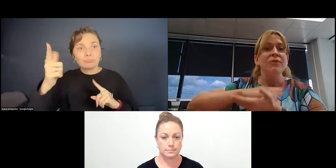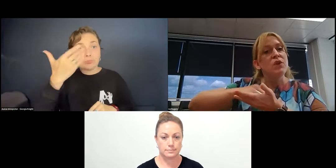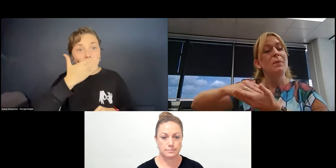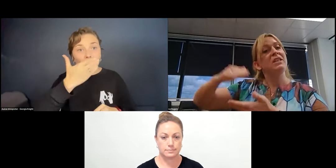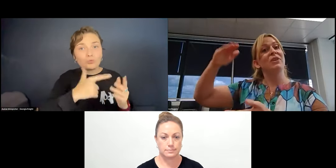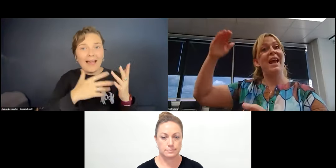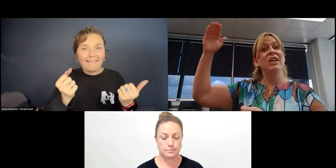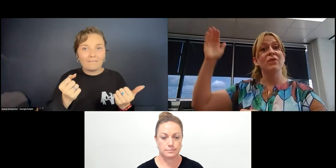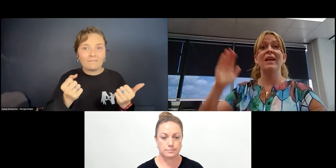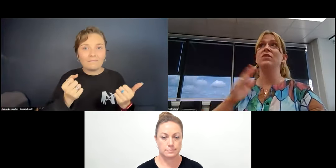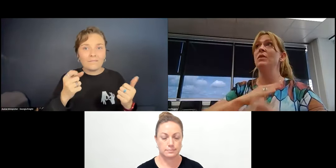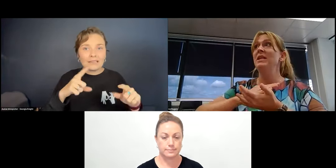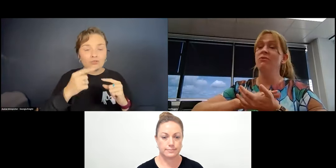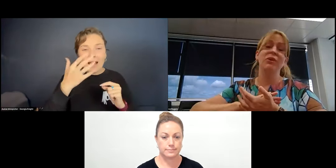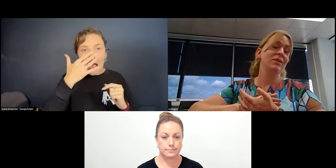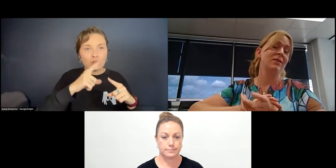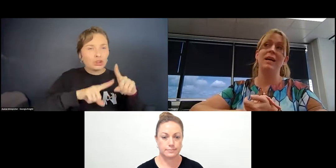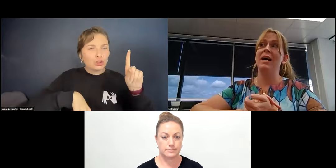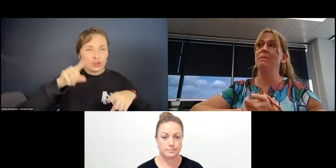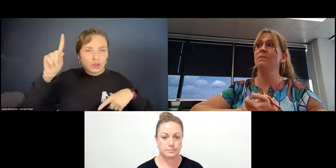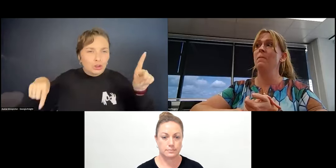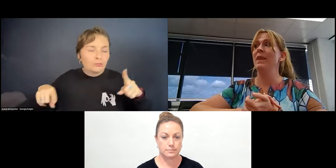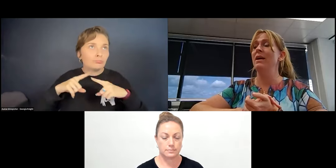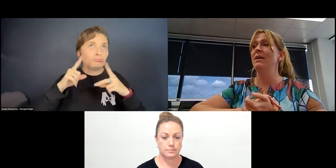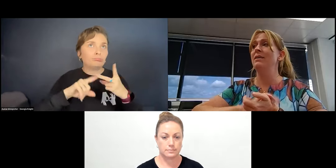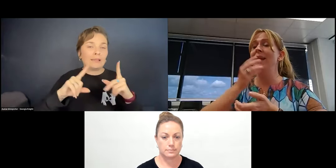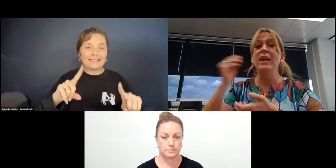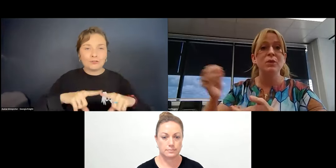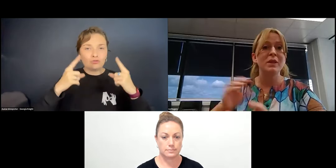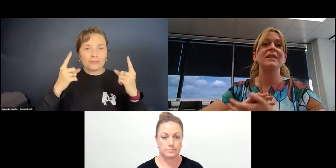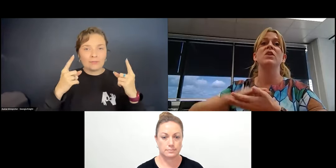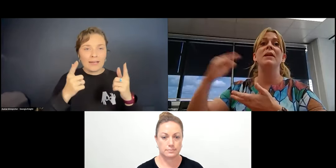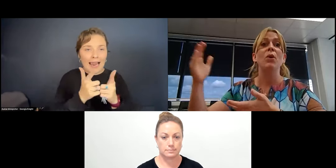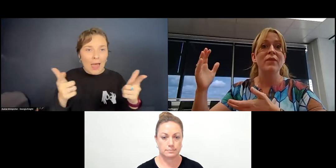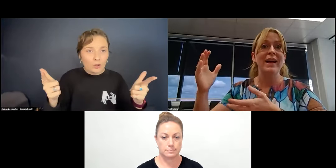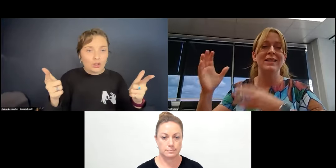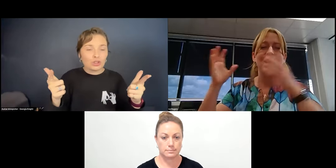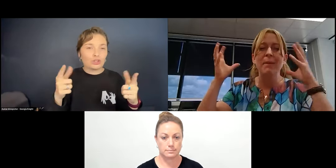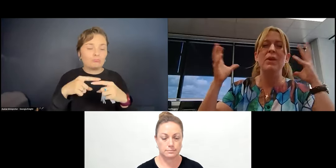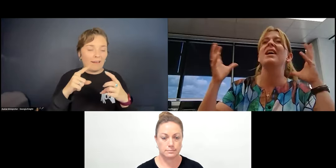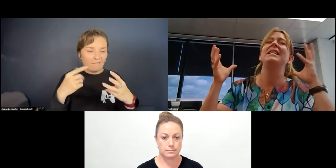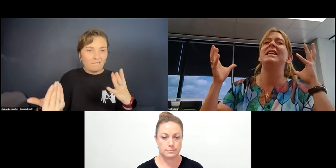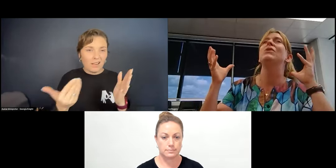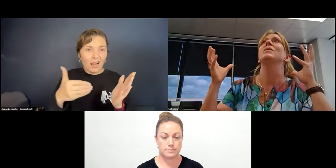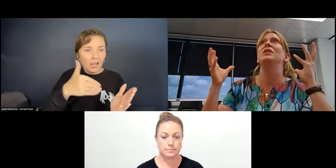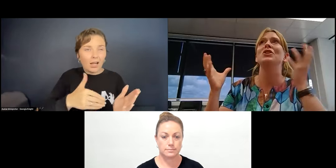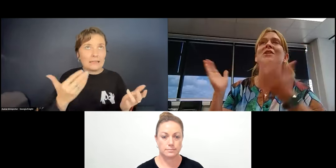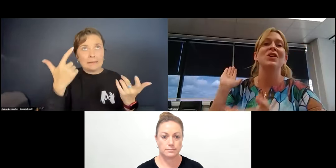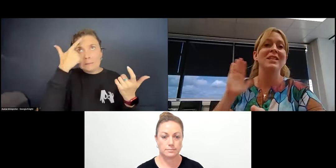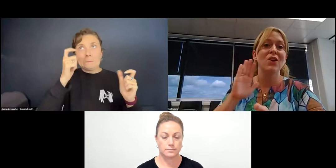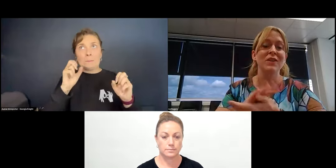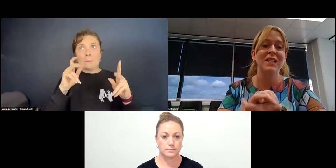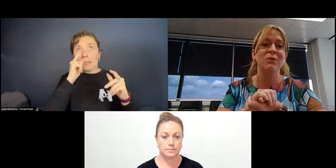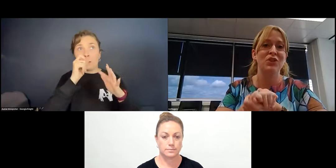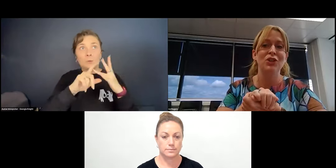have so many different age range, so many different language abilities, so many all of that to come up with an idea. What can we do?